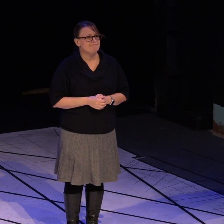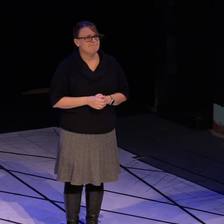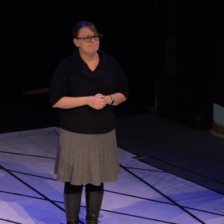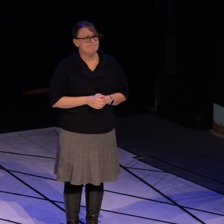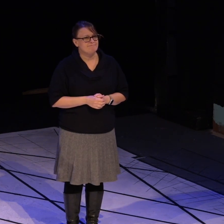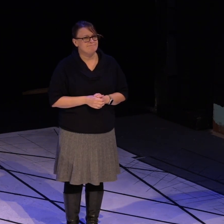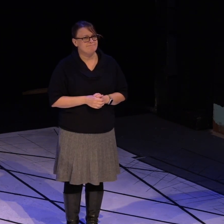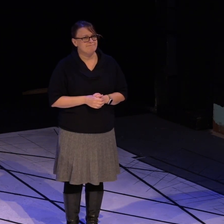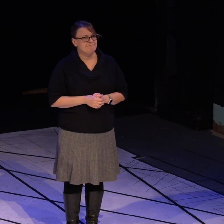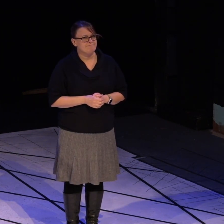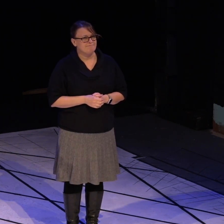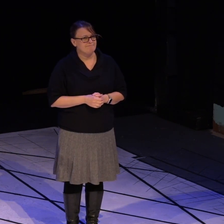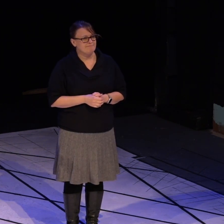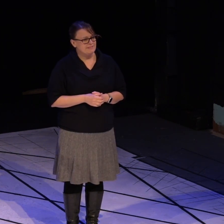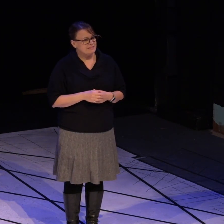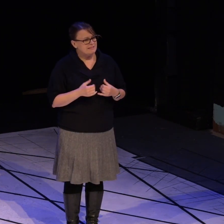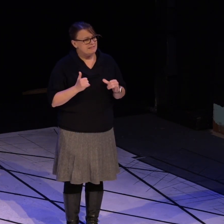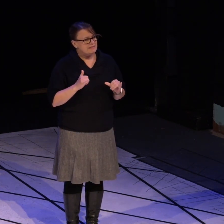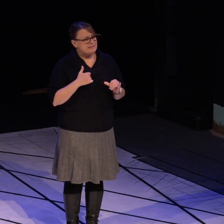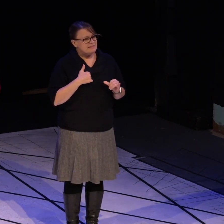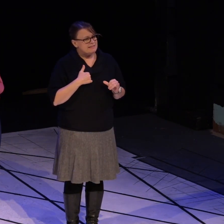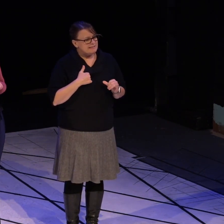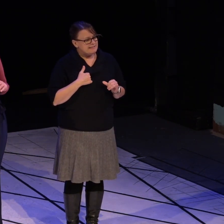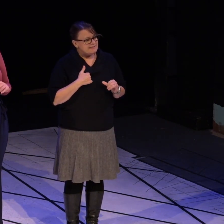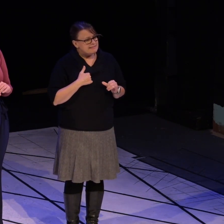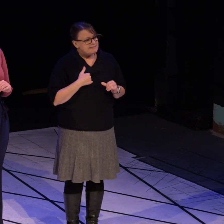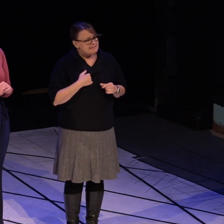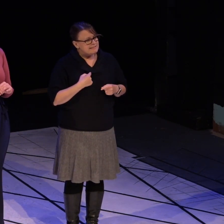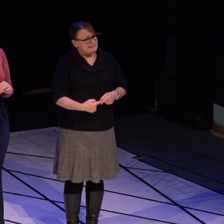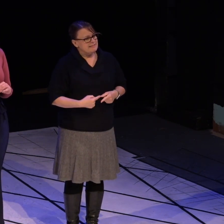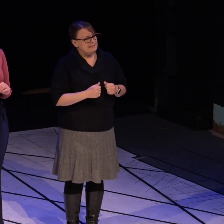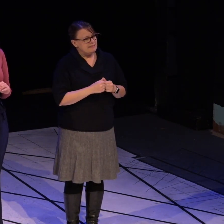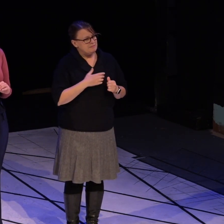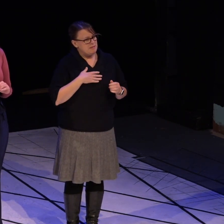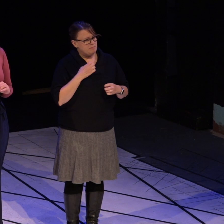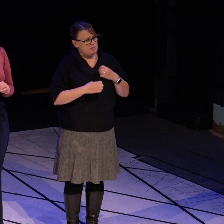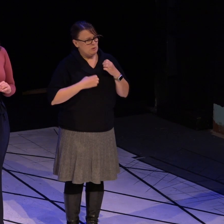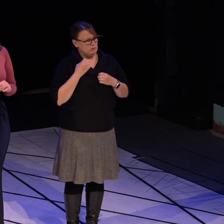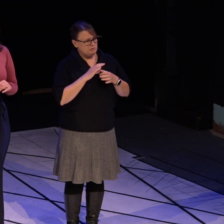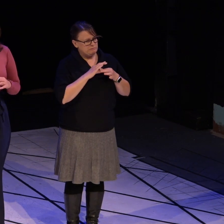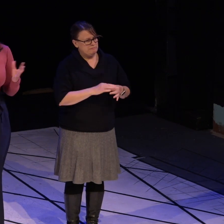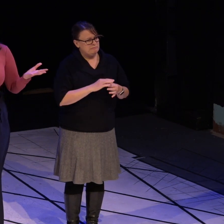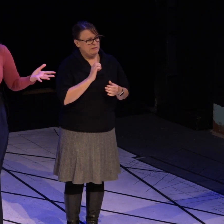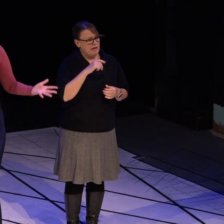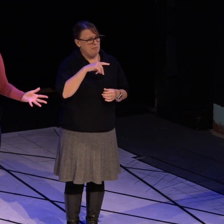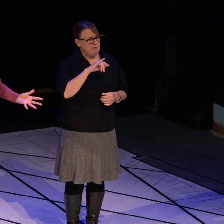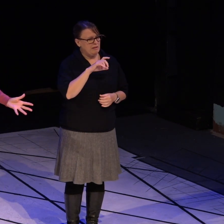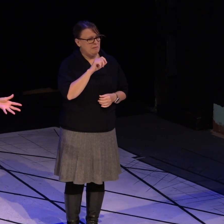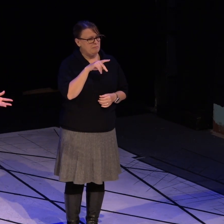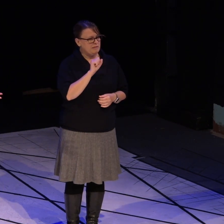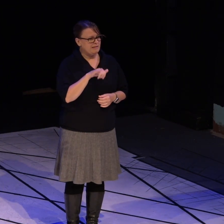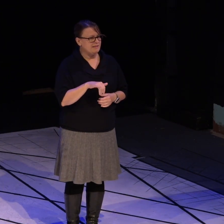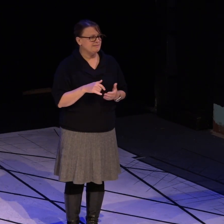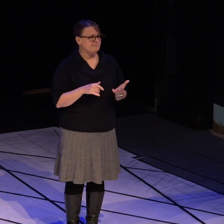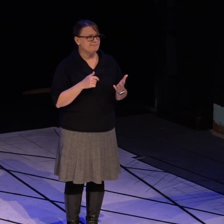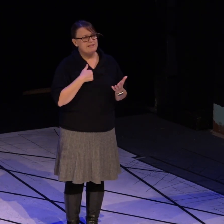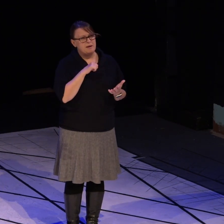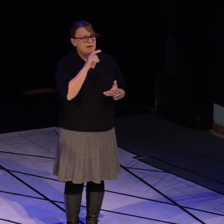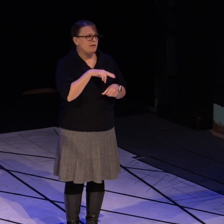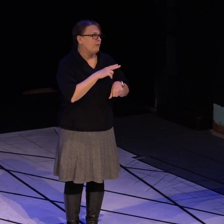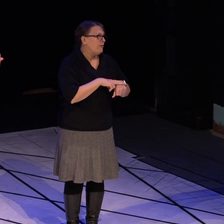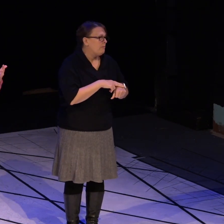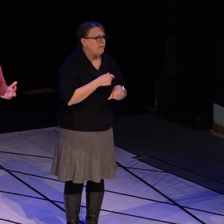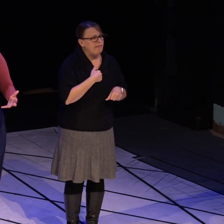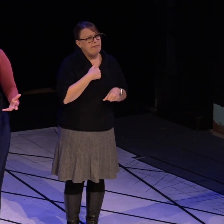I still struggle a lot with my emotions around my epilepsy. I'm not normal. I don't drive.